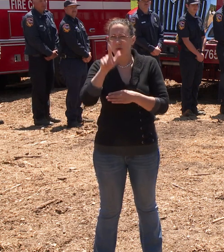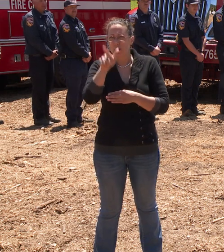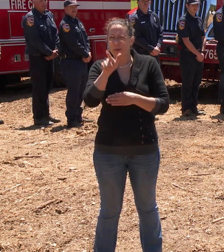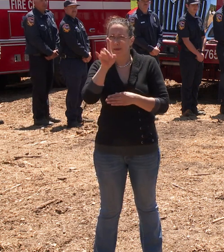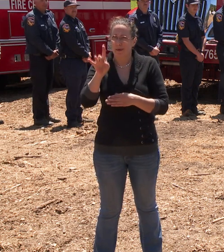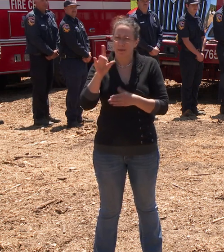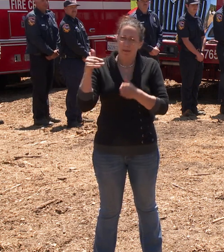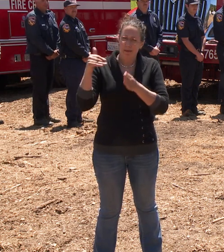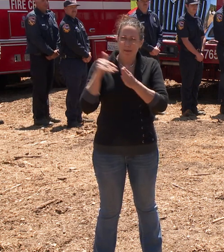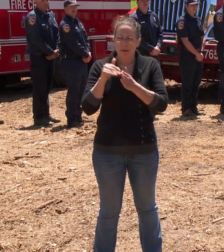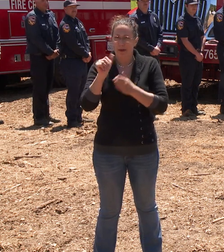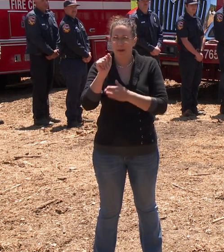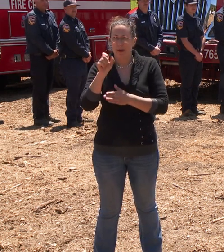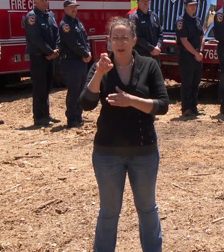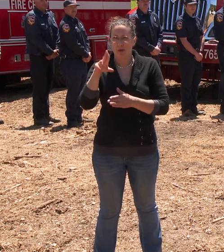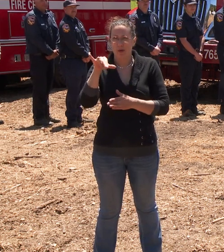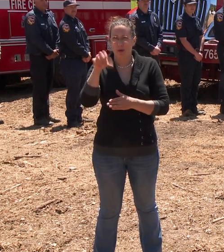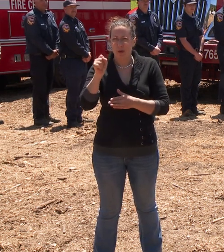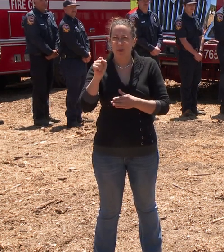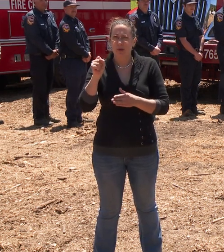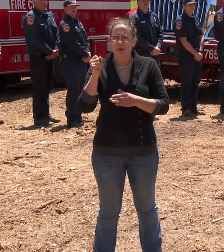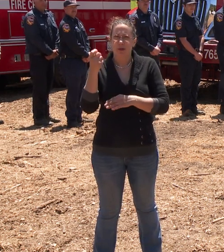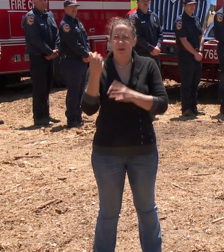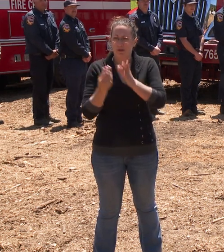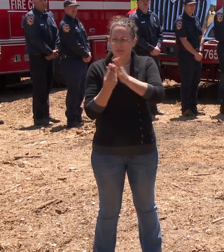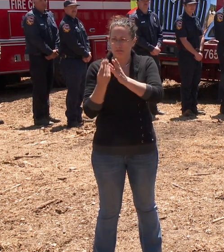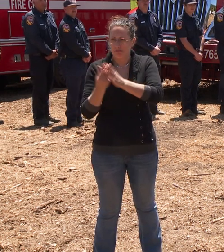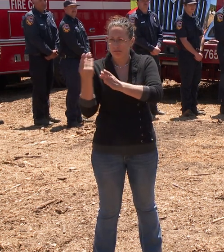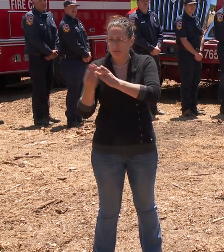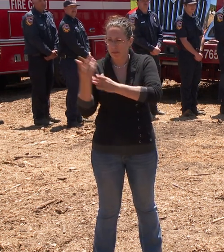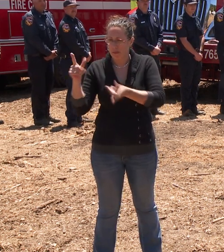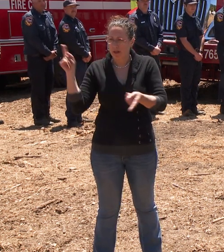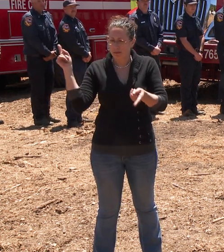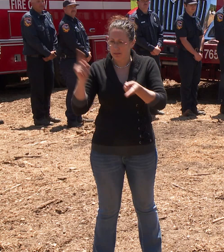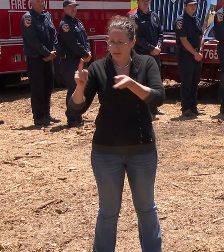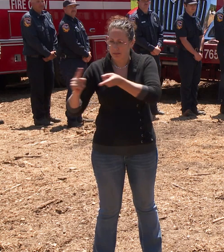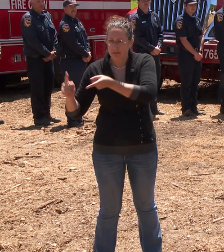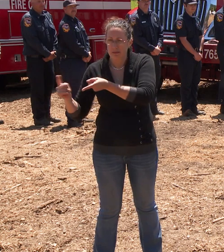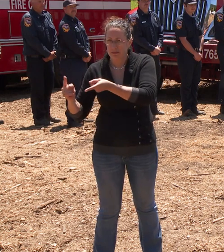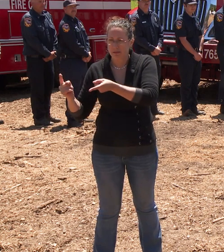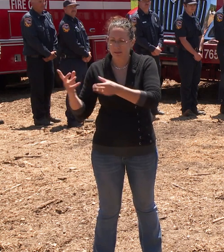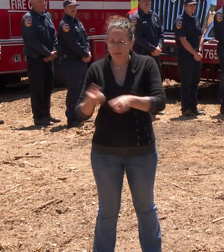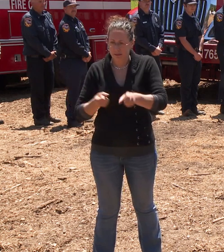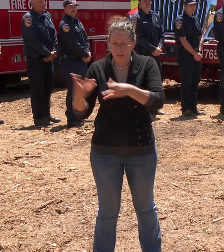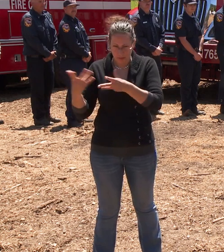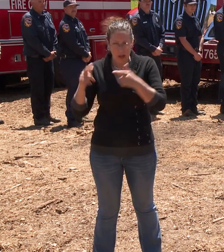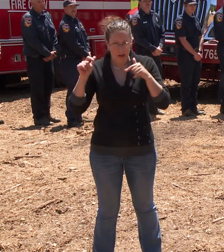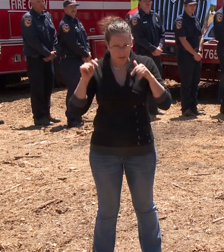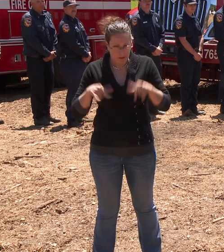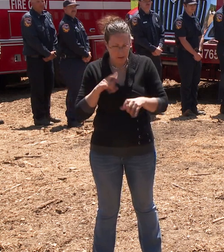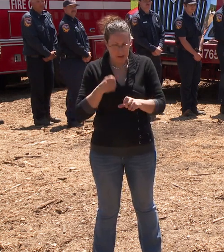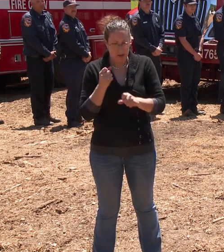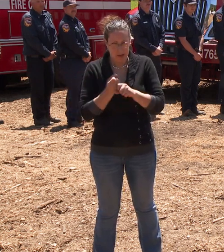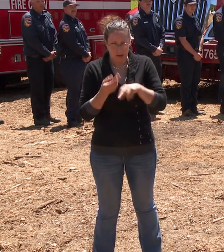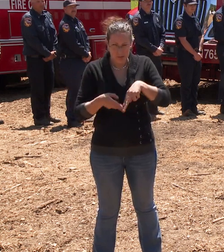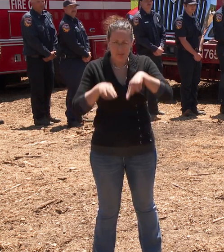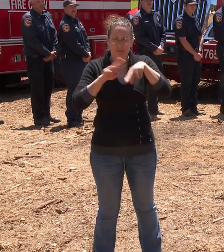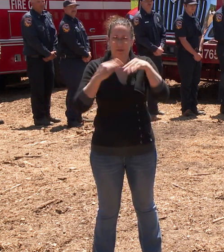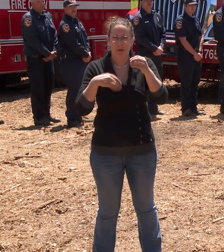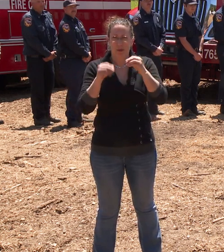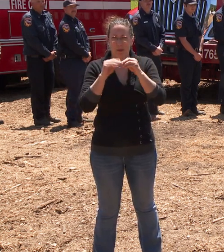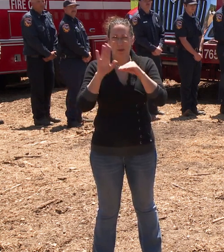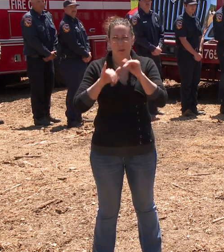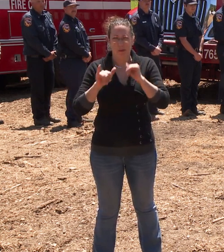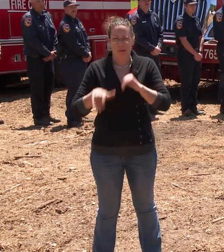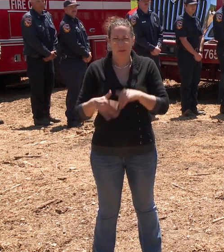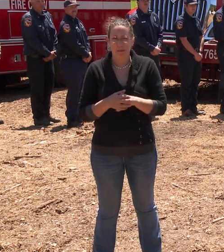,000 acres of hazardous fuels reduction and this year we're already on the path of increasing those acres. This fuels reduction work